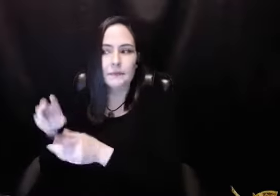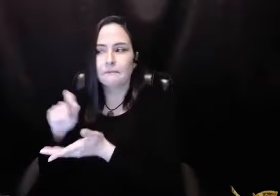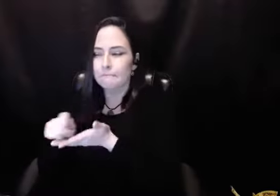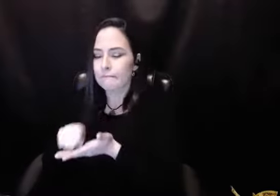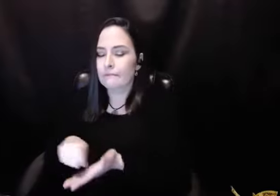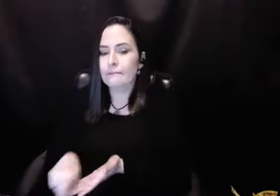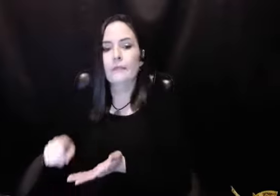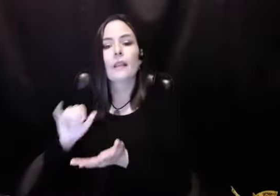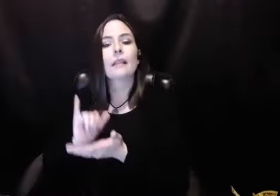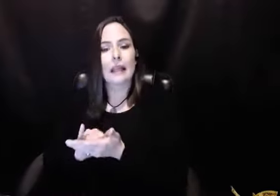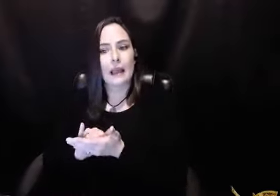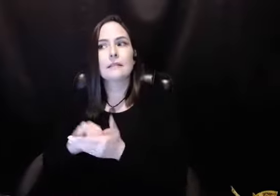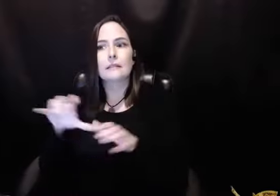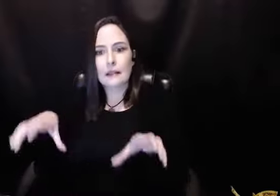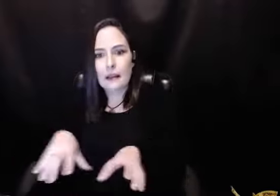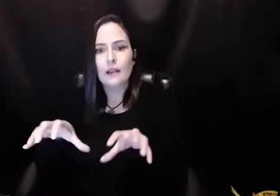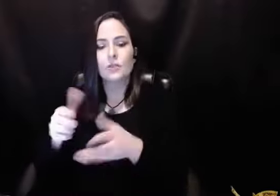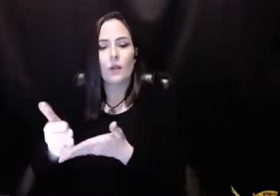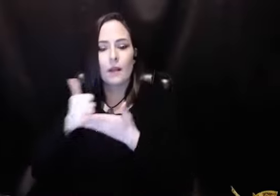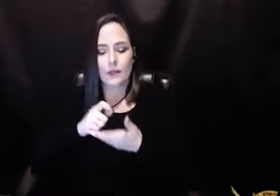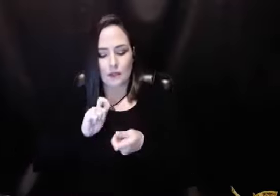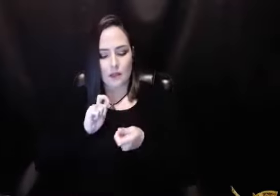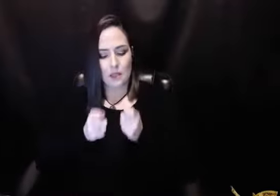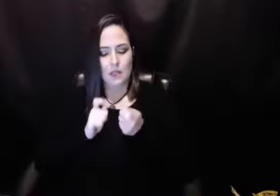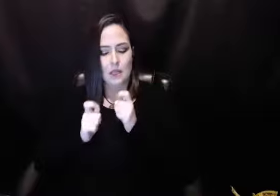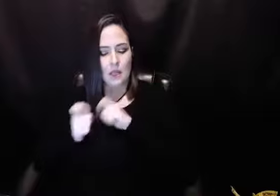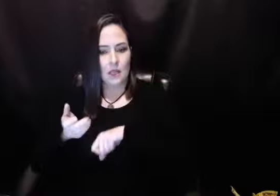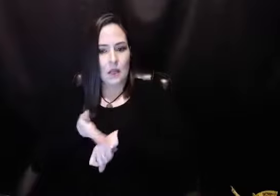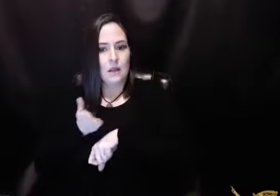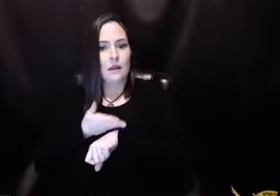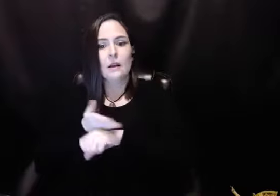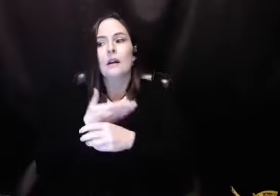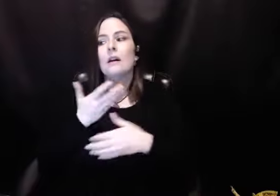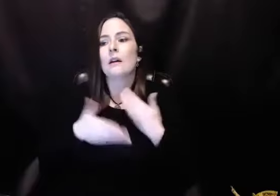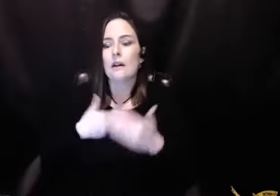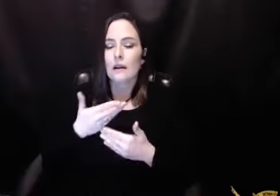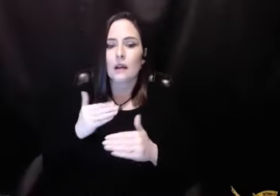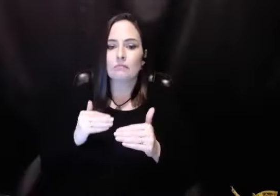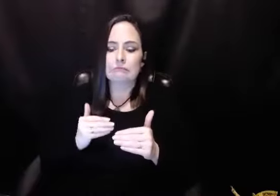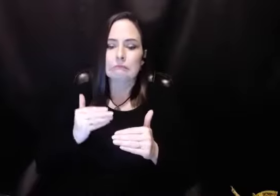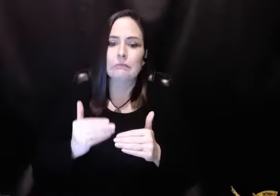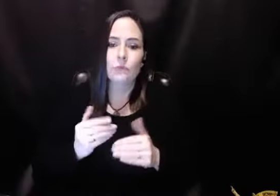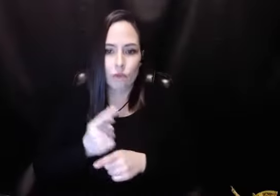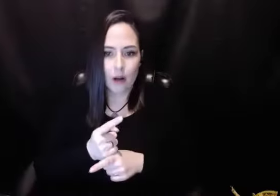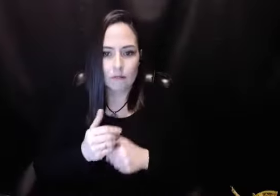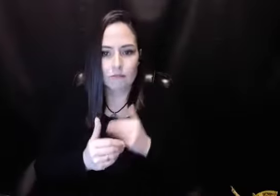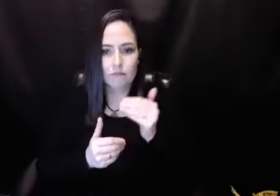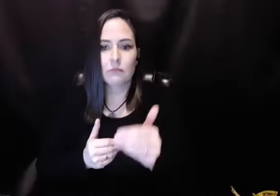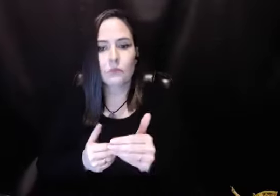assignments are so vitally important, because those are the actions you take which make you become different. And you take the